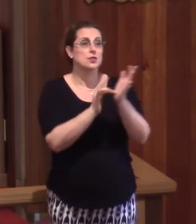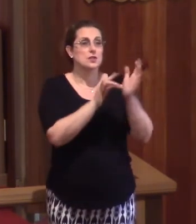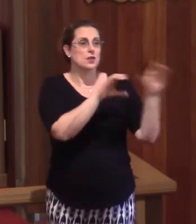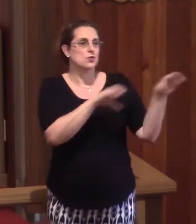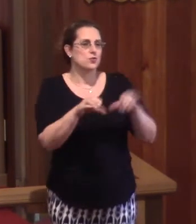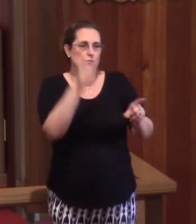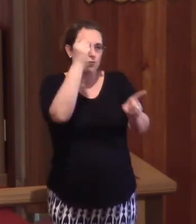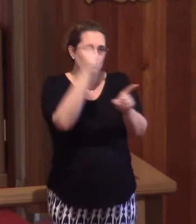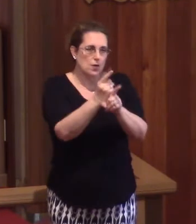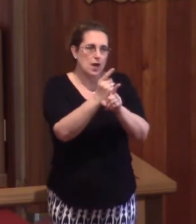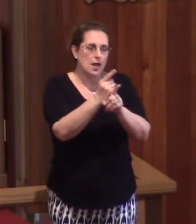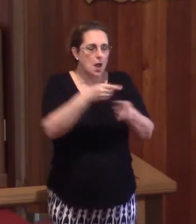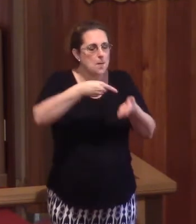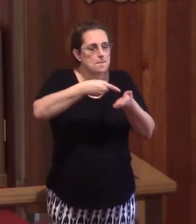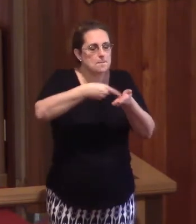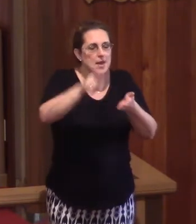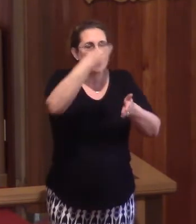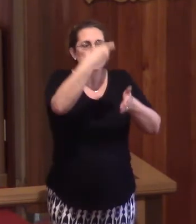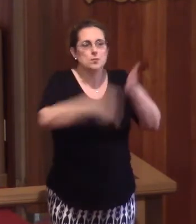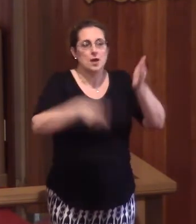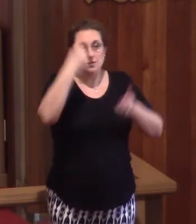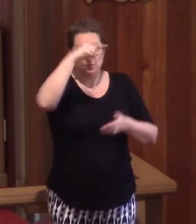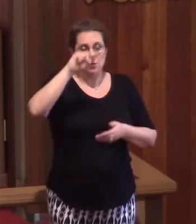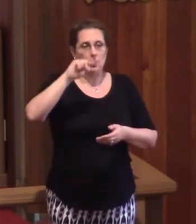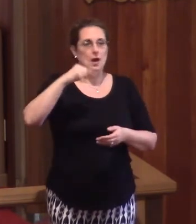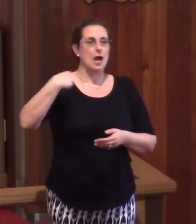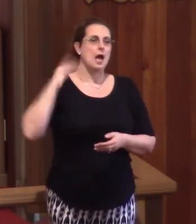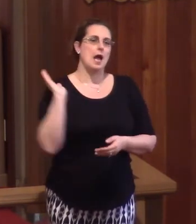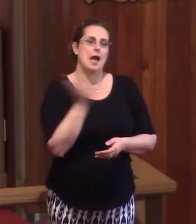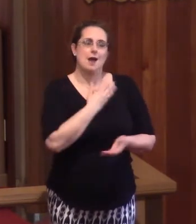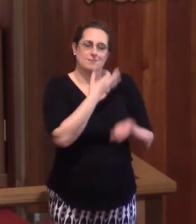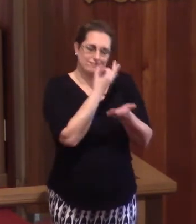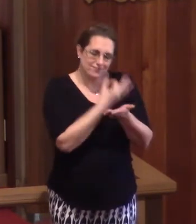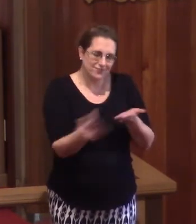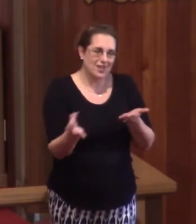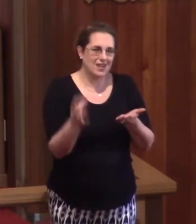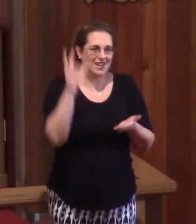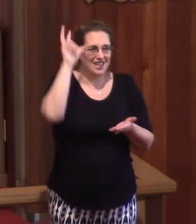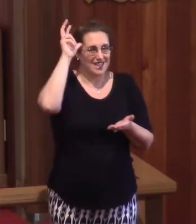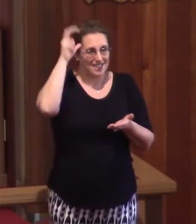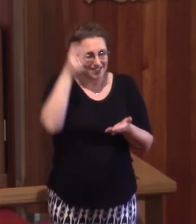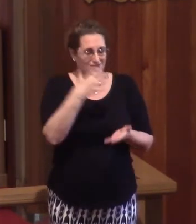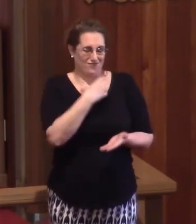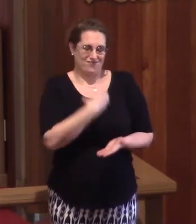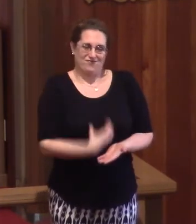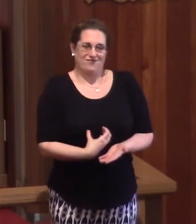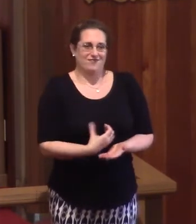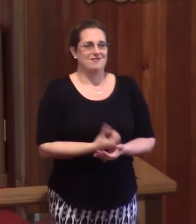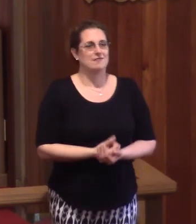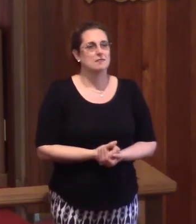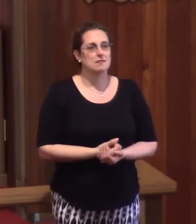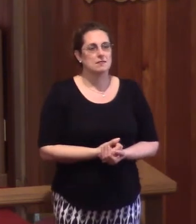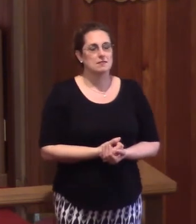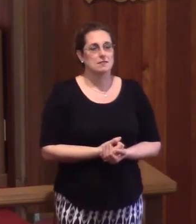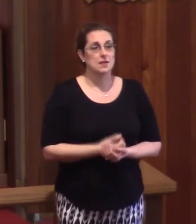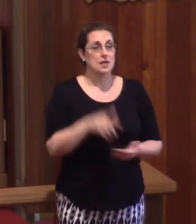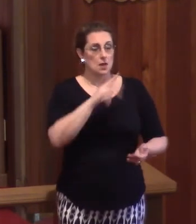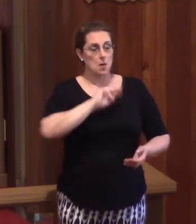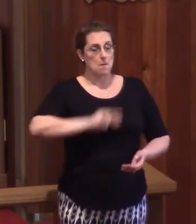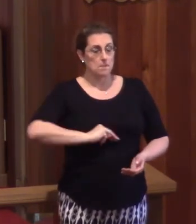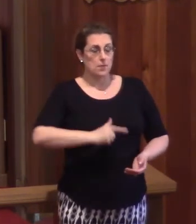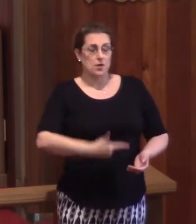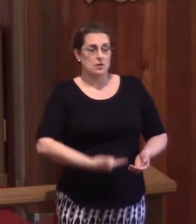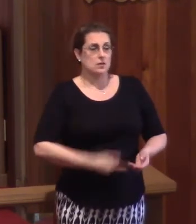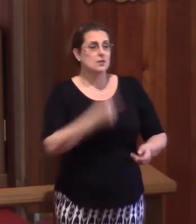and paid the price for our failed attempts and our wicked inclinations. As Luther